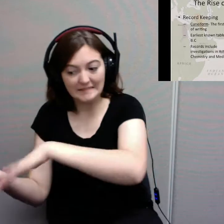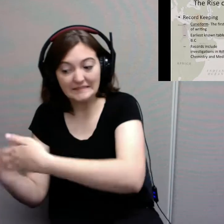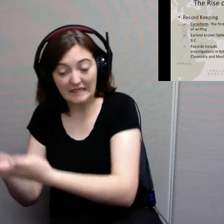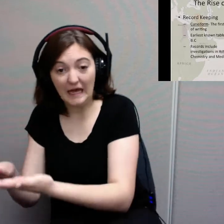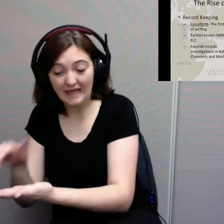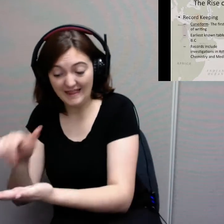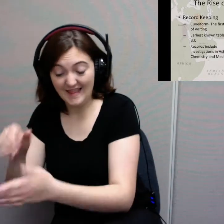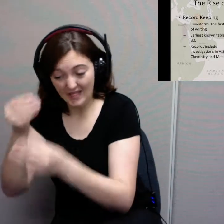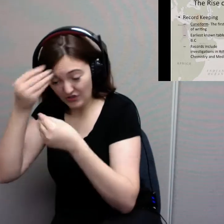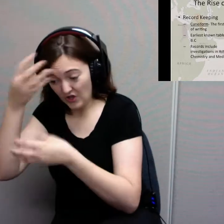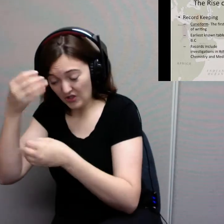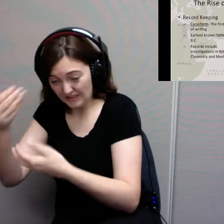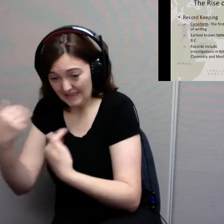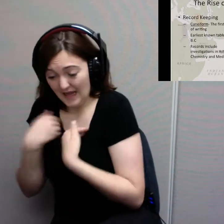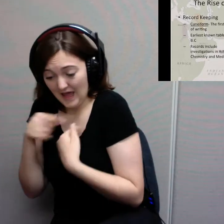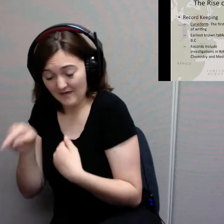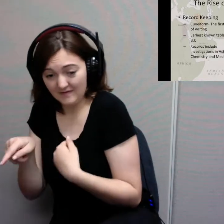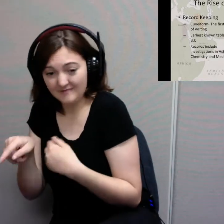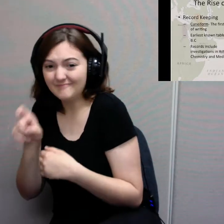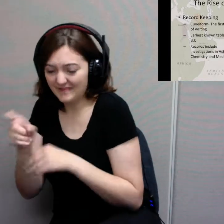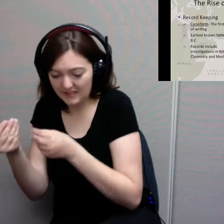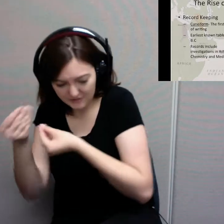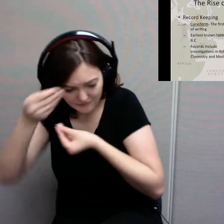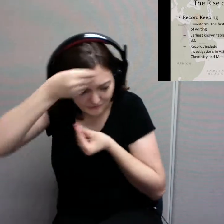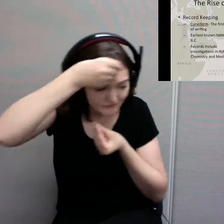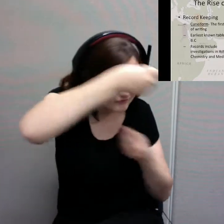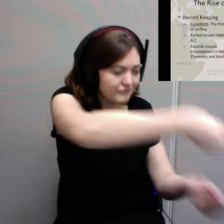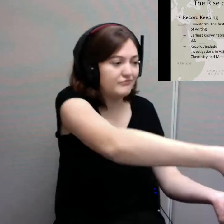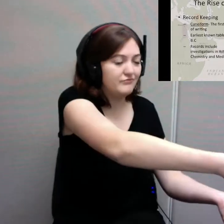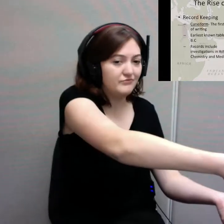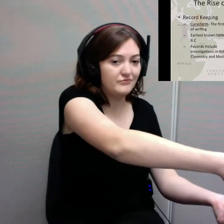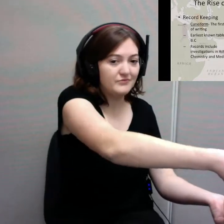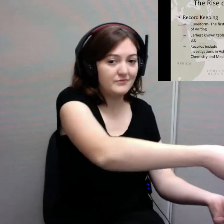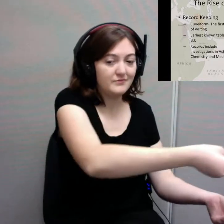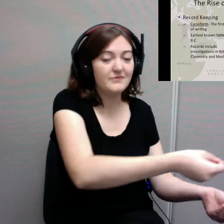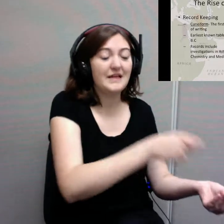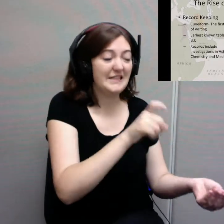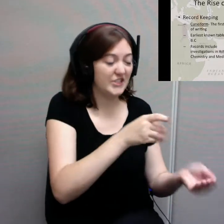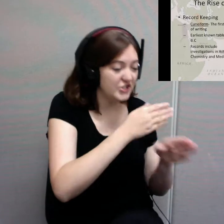but built upon. And that's what we're seeing here in Mesopotamia.